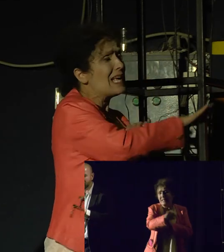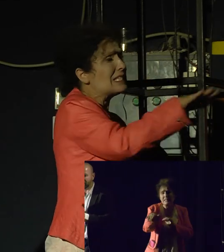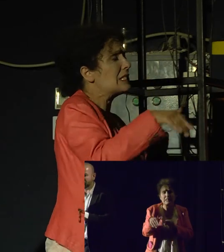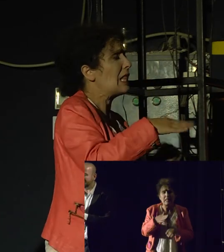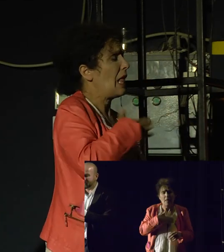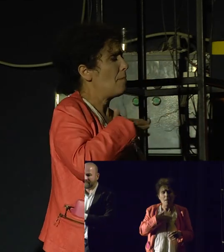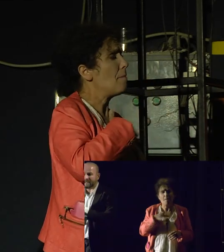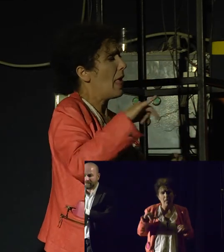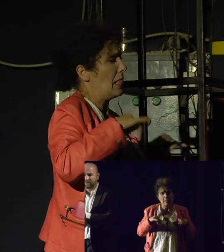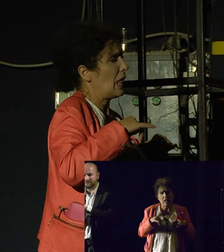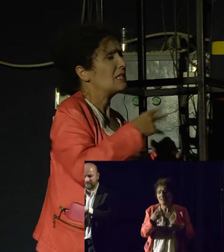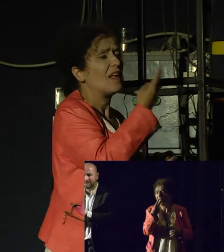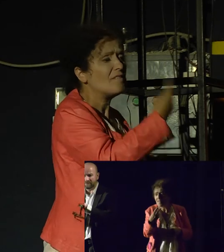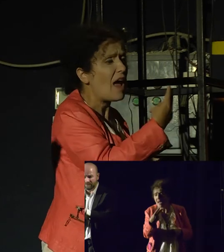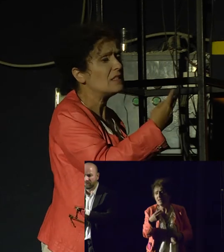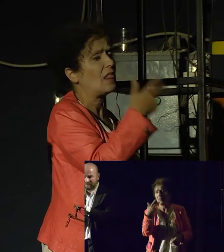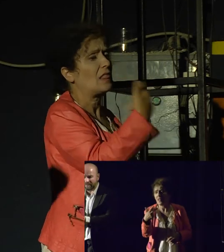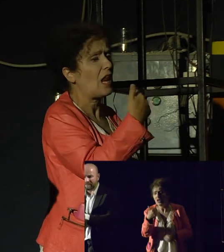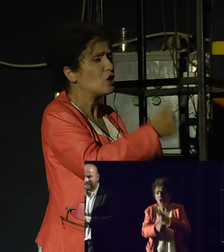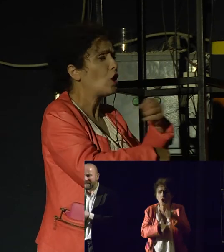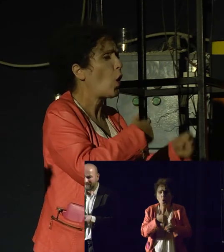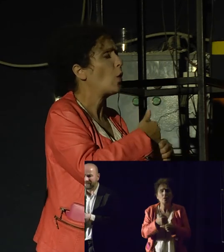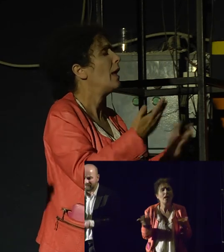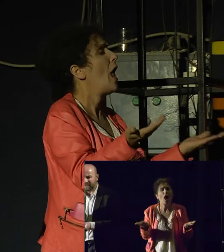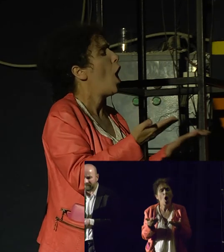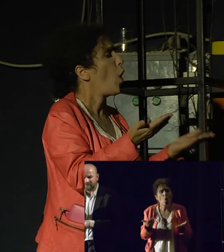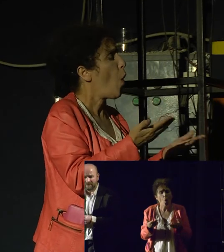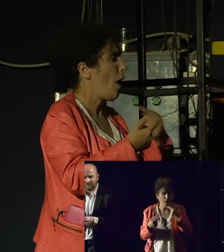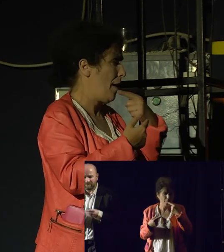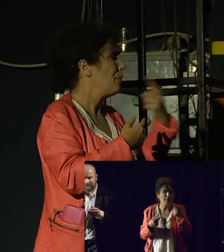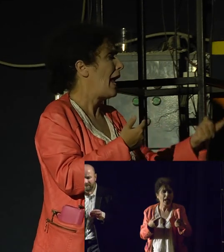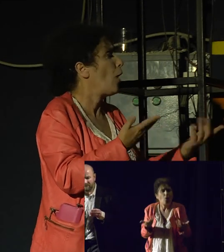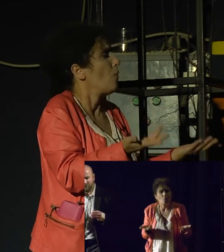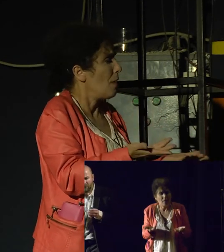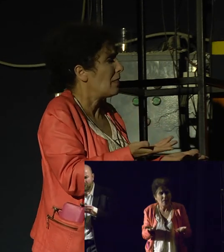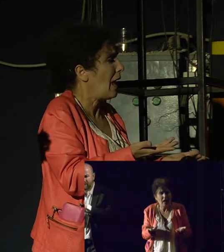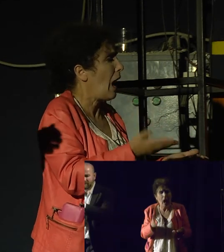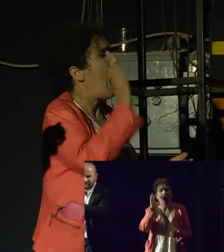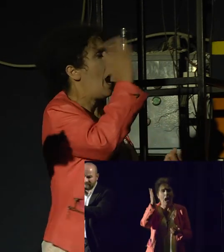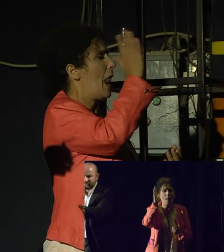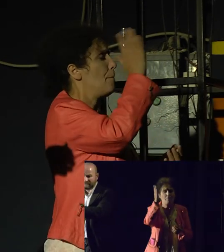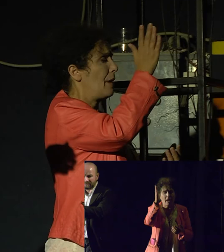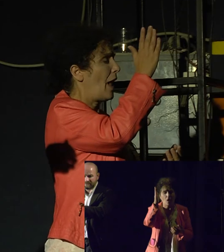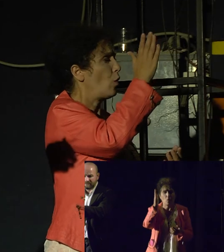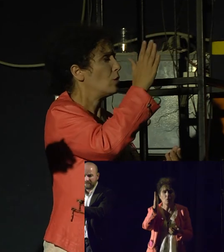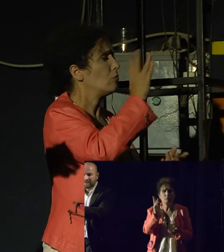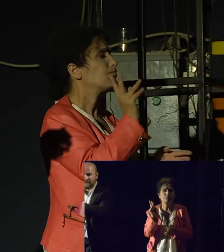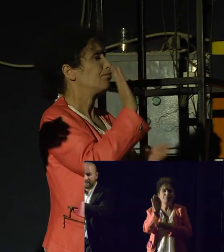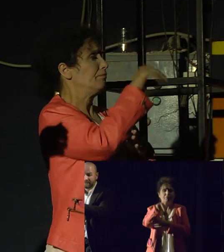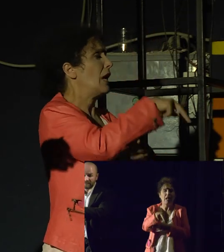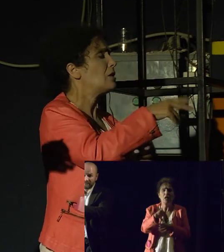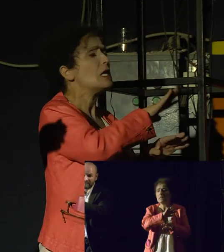thought that progress would simply happen. We just need to wait time. It would take some effort, but basically, we're all going in the same direction.